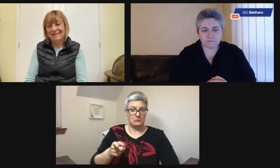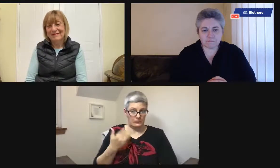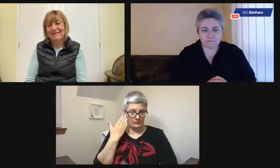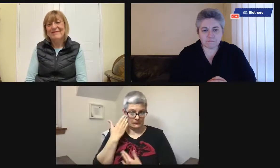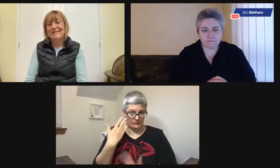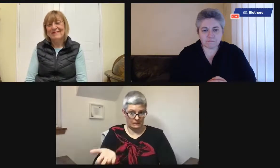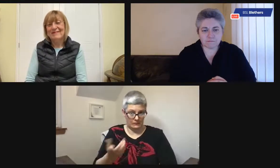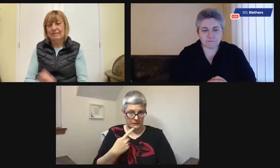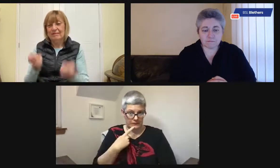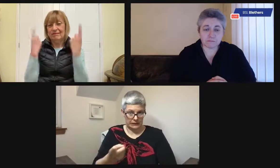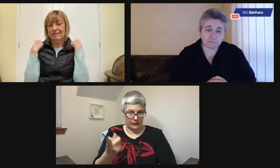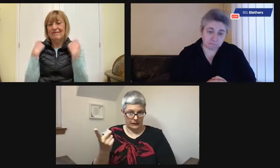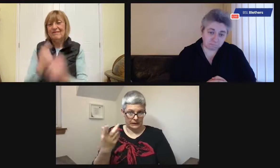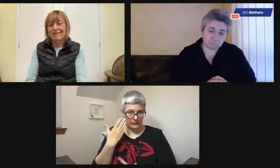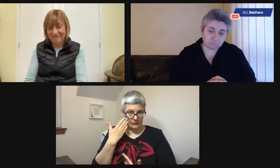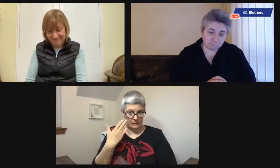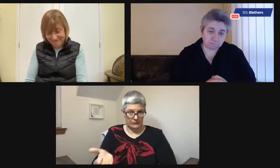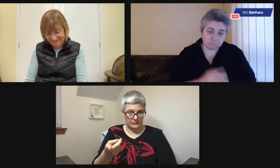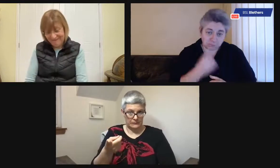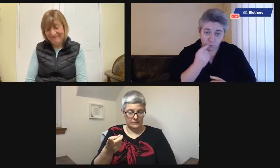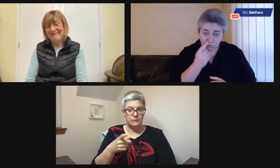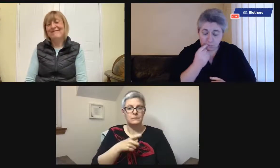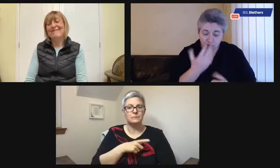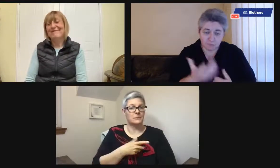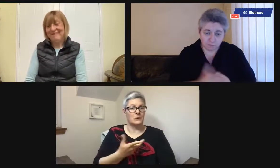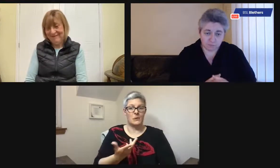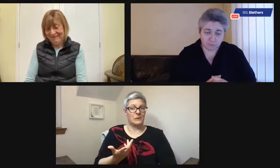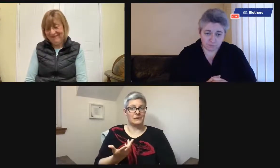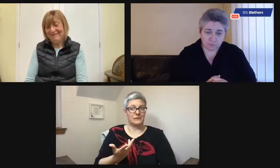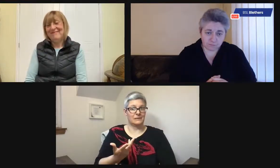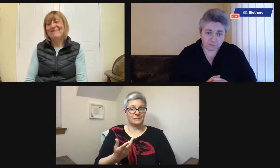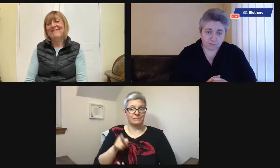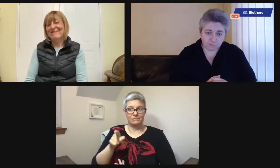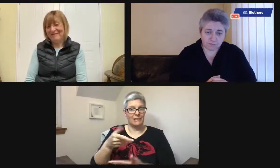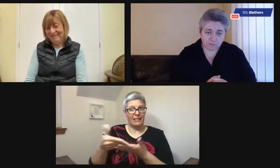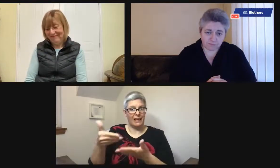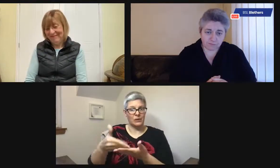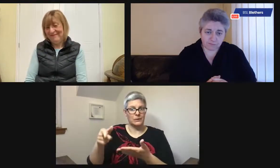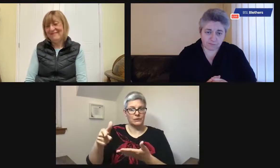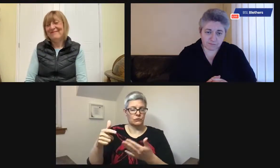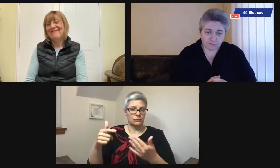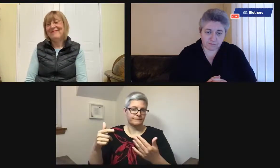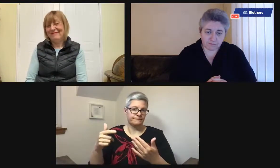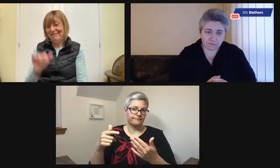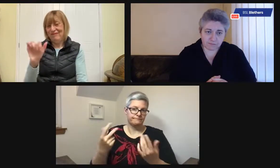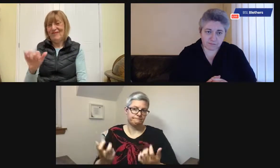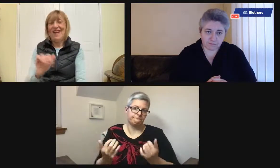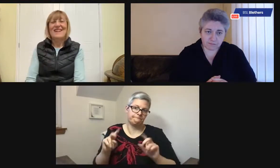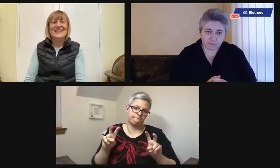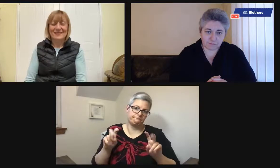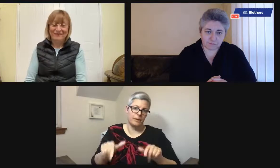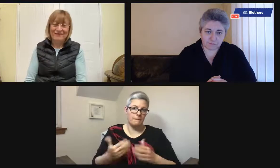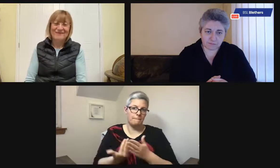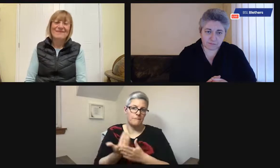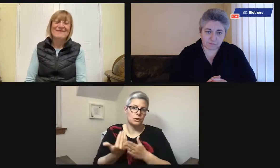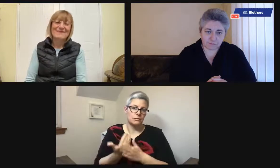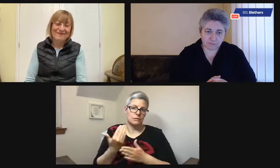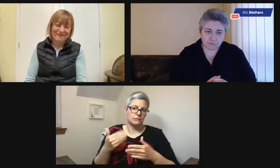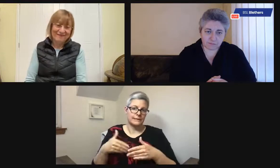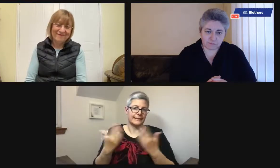An interpreter on screen is kind of quite a modern thing. It might be something that they're not really all that familiar with in terms